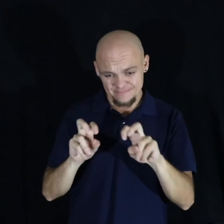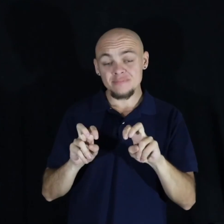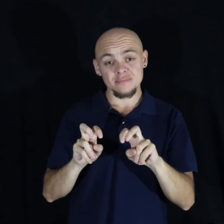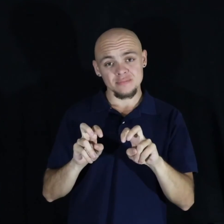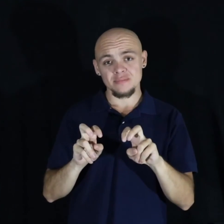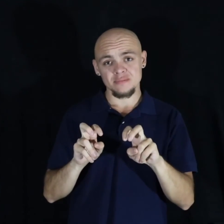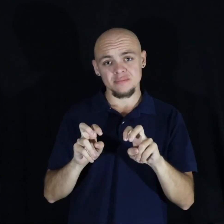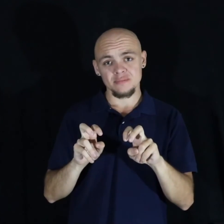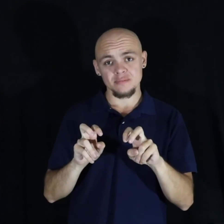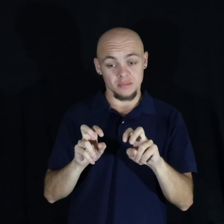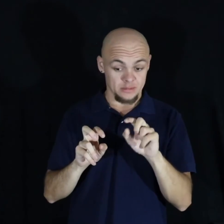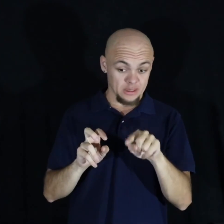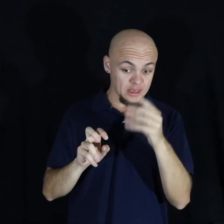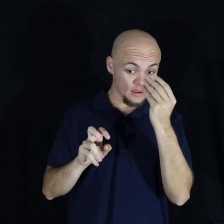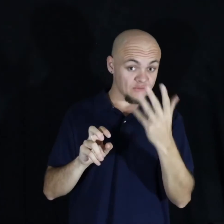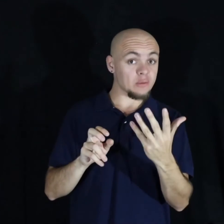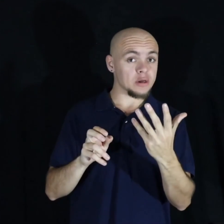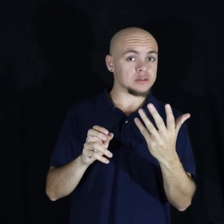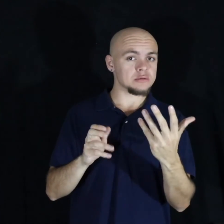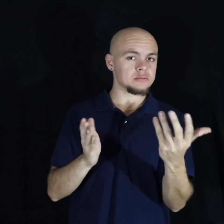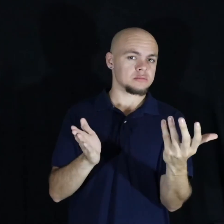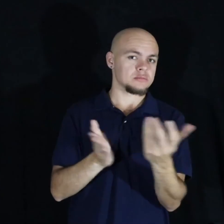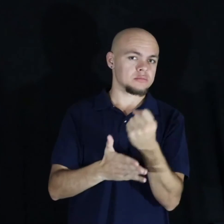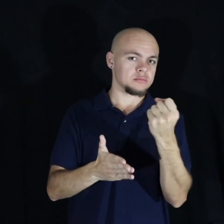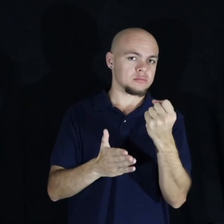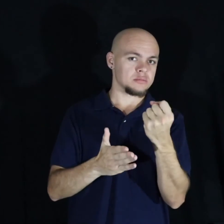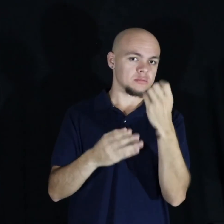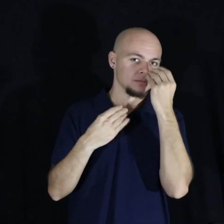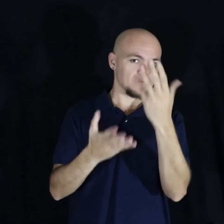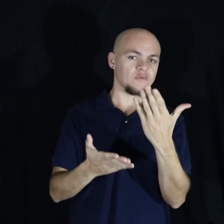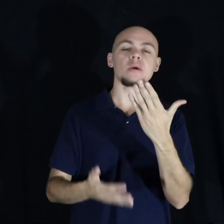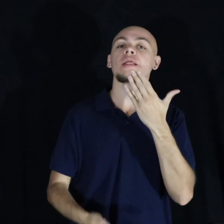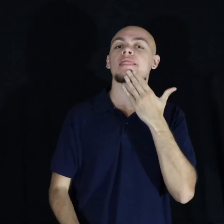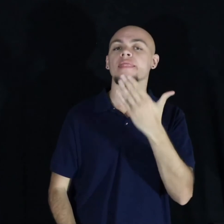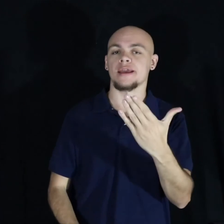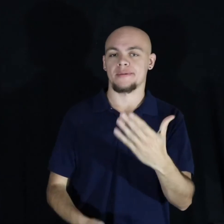execute on the information that you received. Thank you.